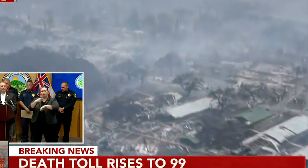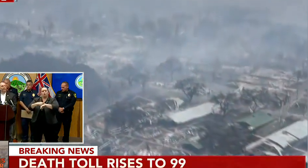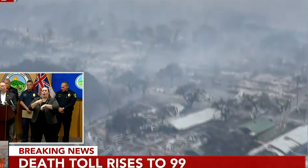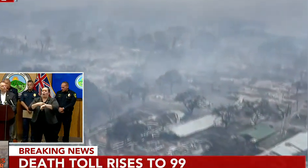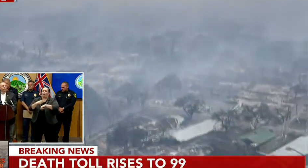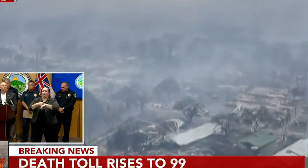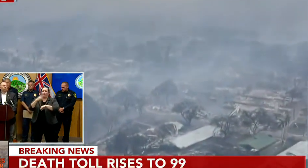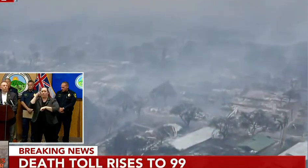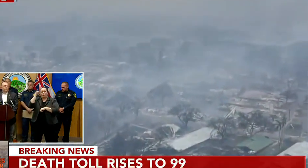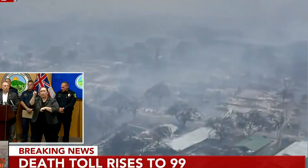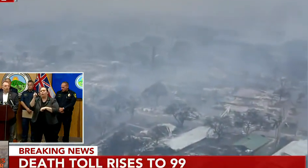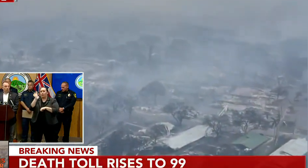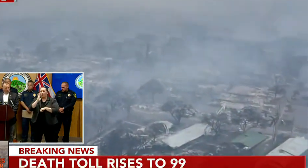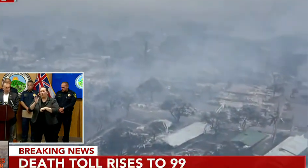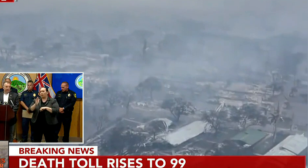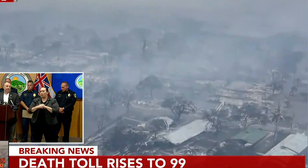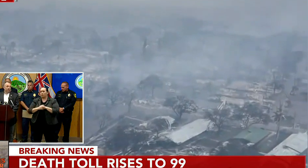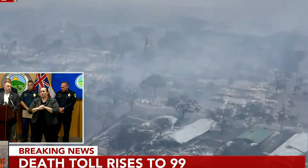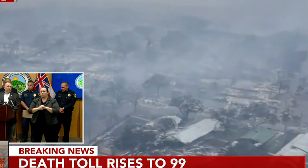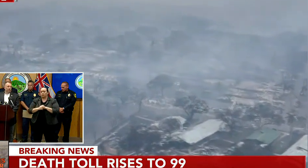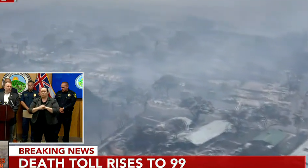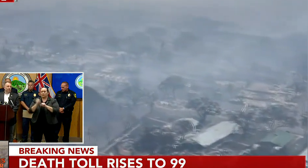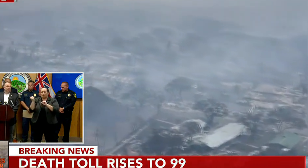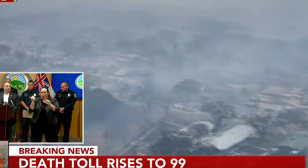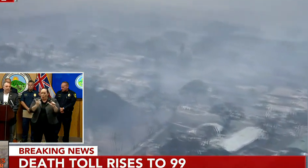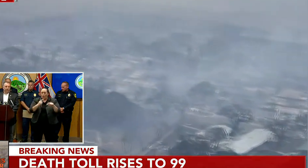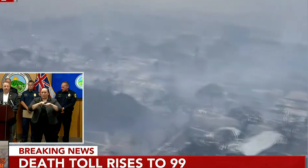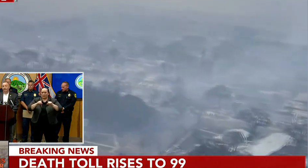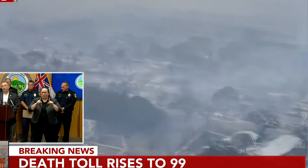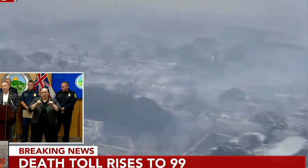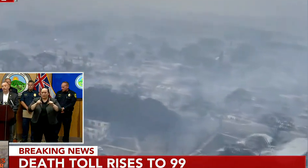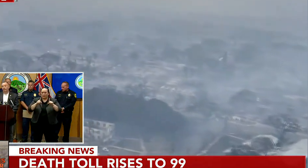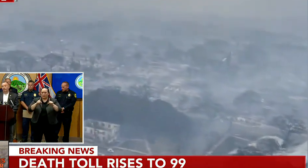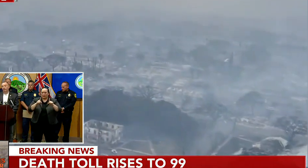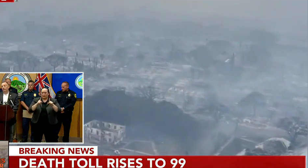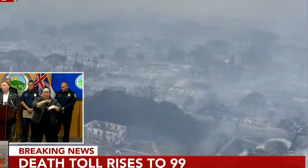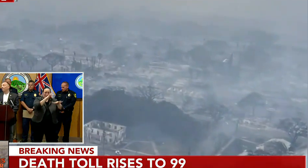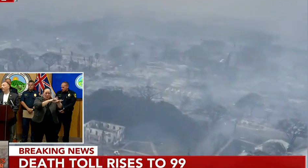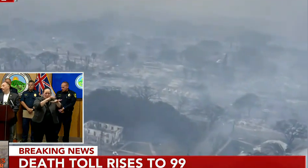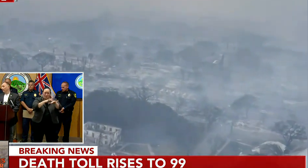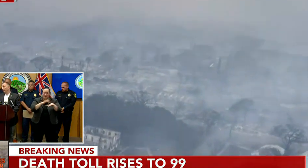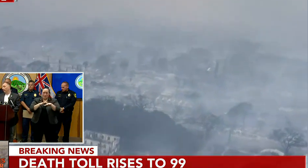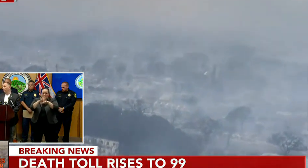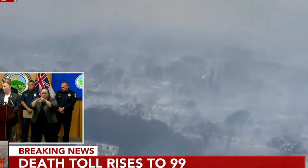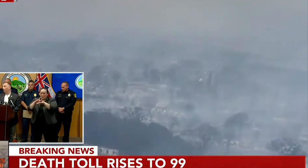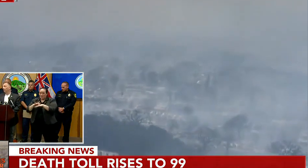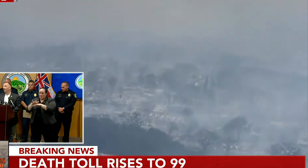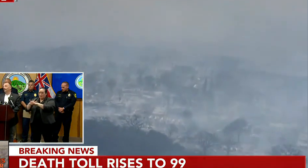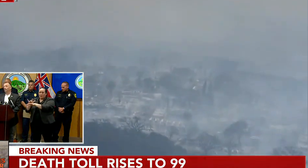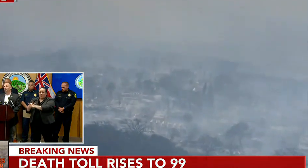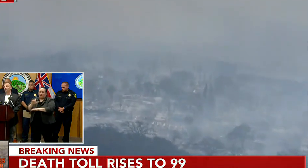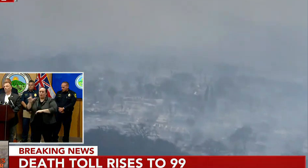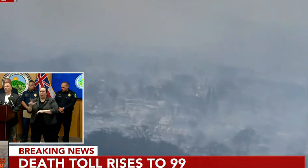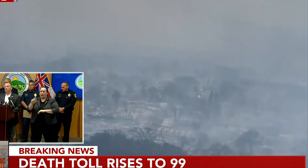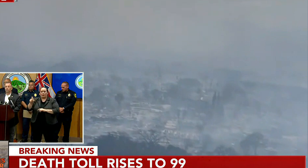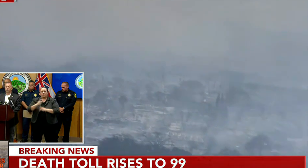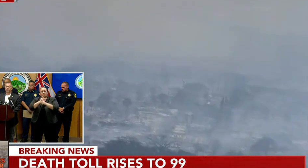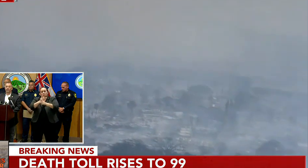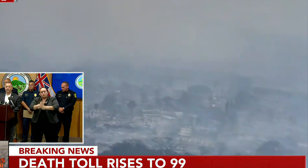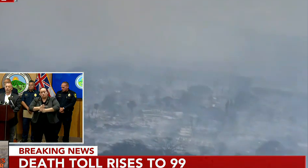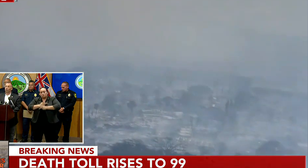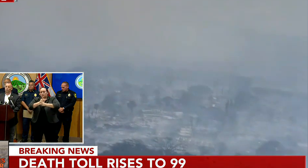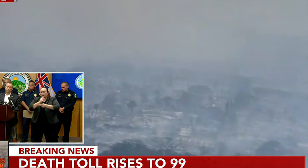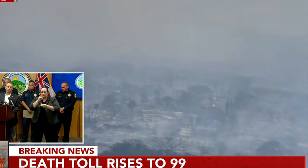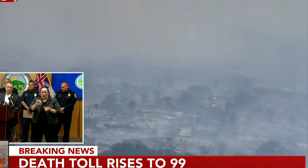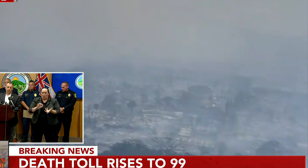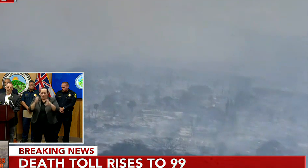As they go through all of the territories in Lahaina, they have to be very careful. Very careful not to disrupt